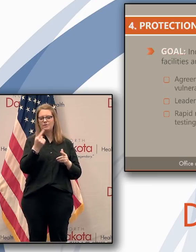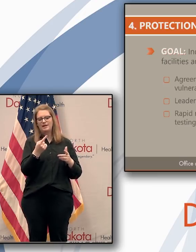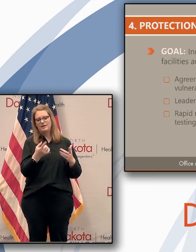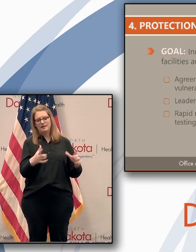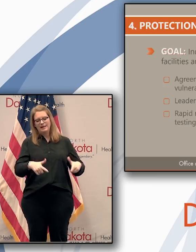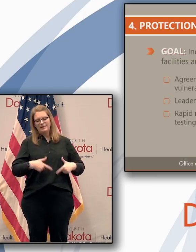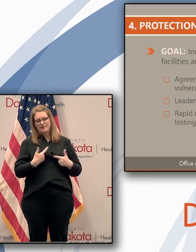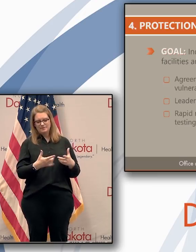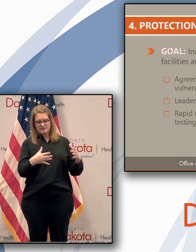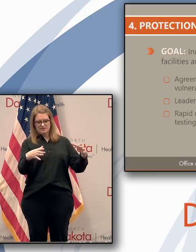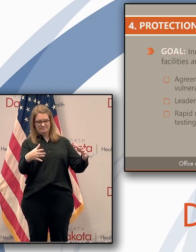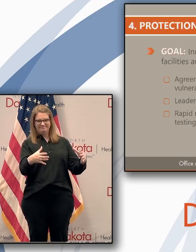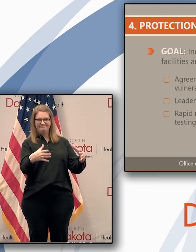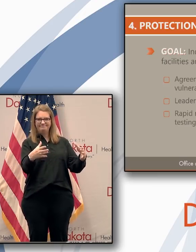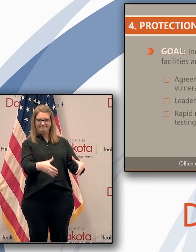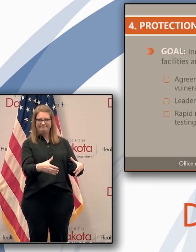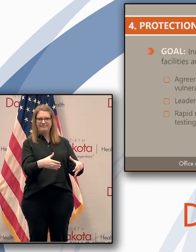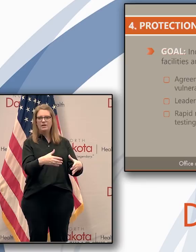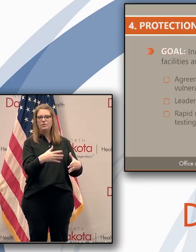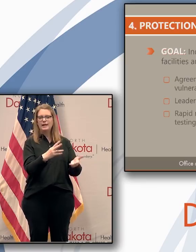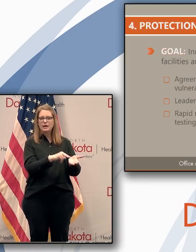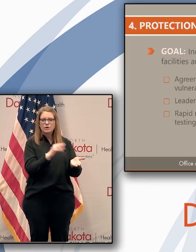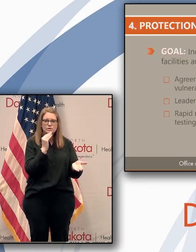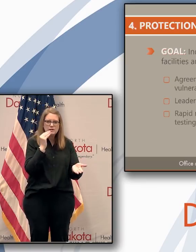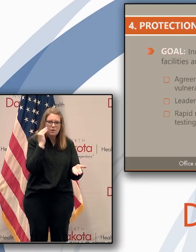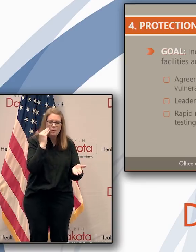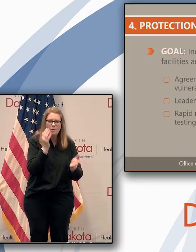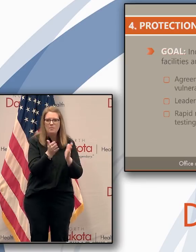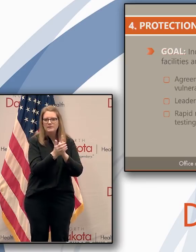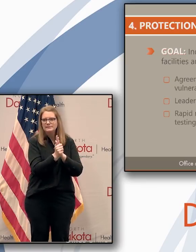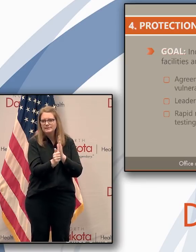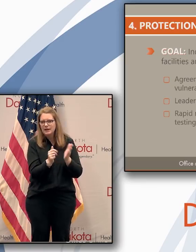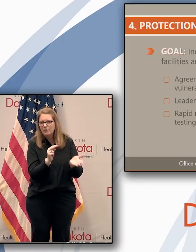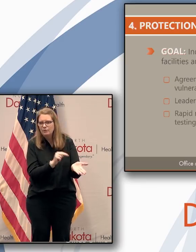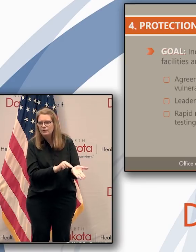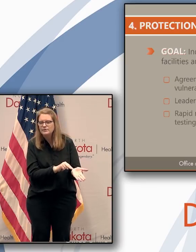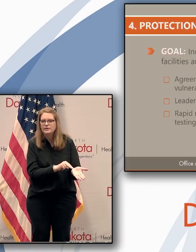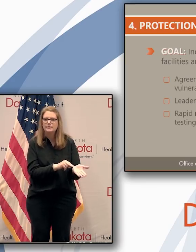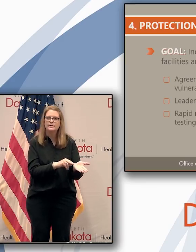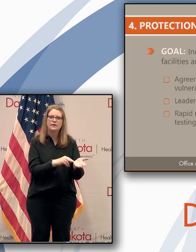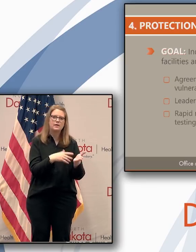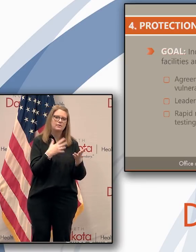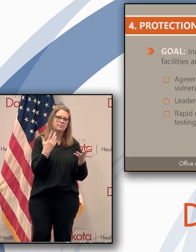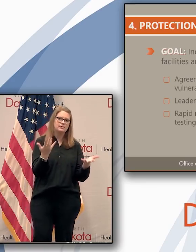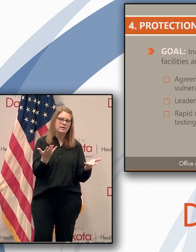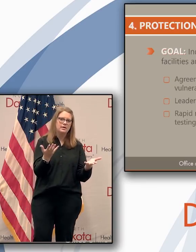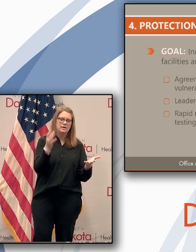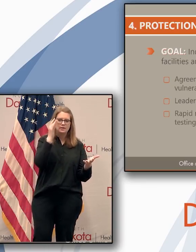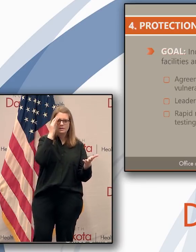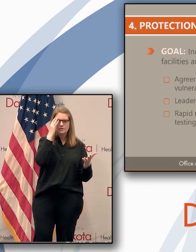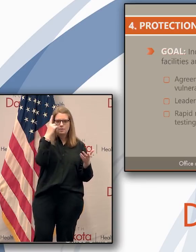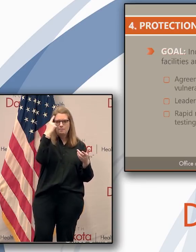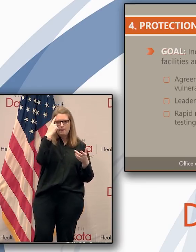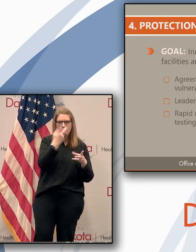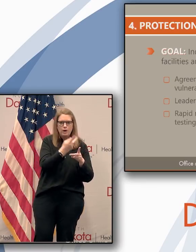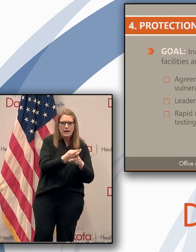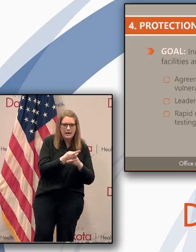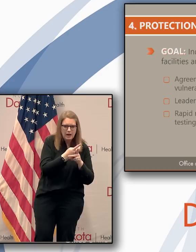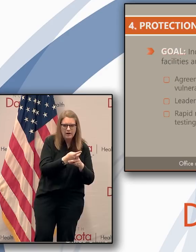facility, whether that's long term care, skilled nursing, whether it's if it's a memory care,